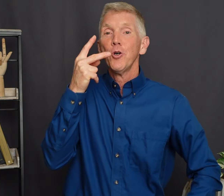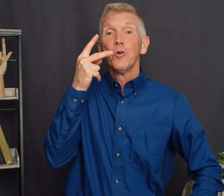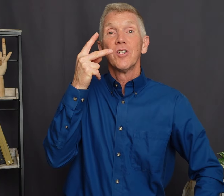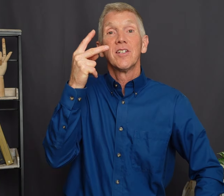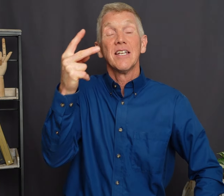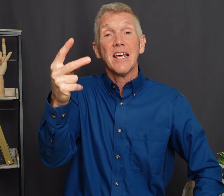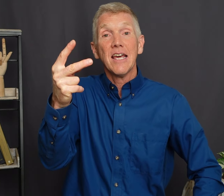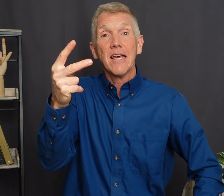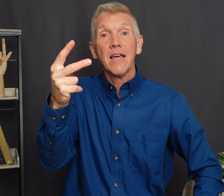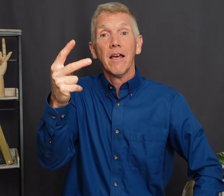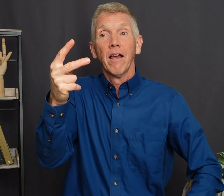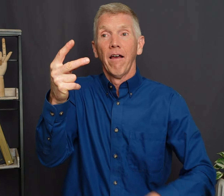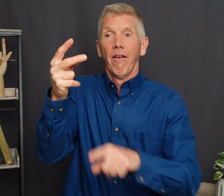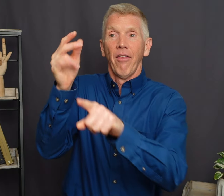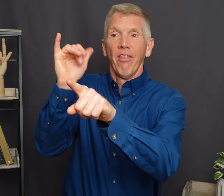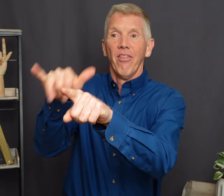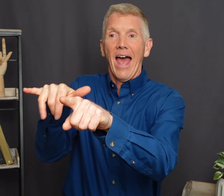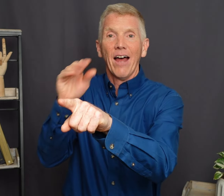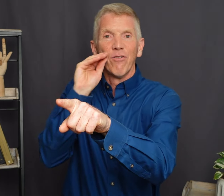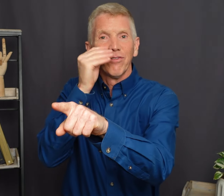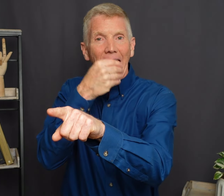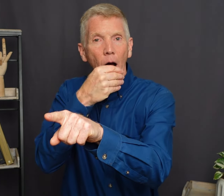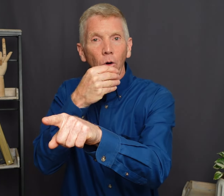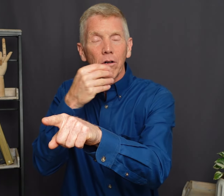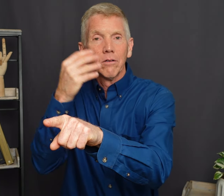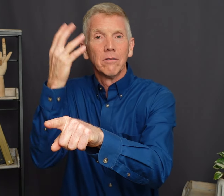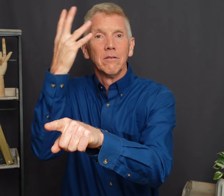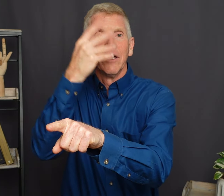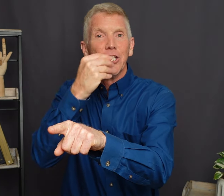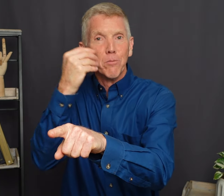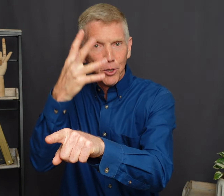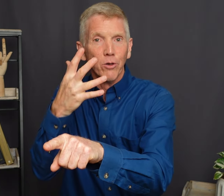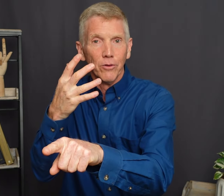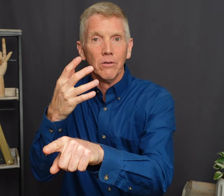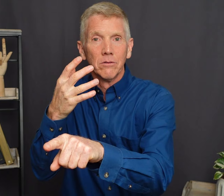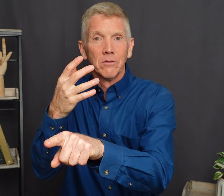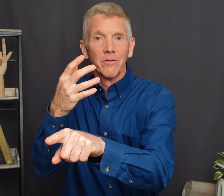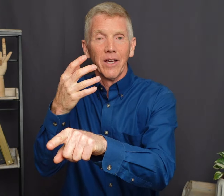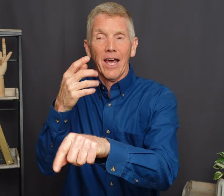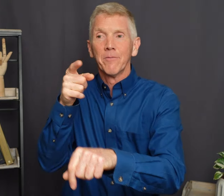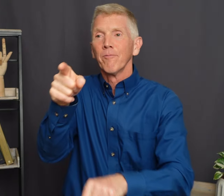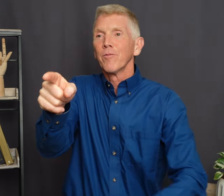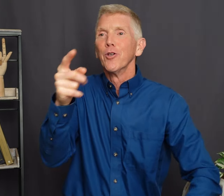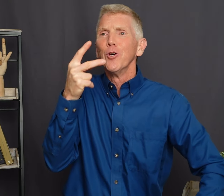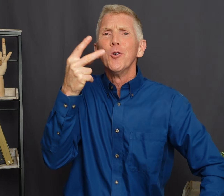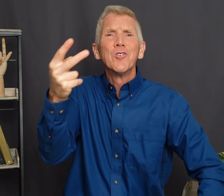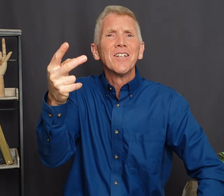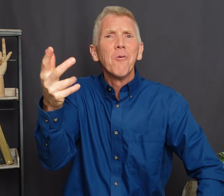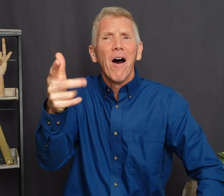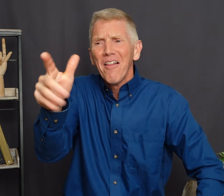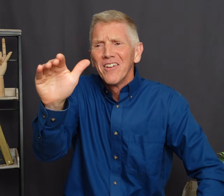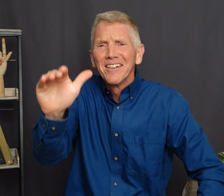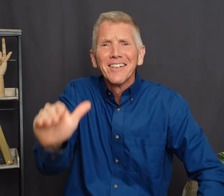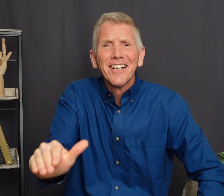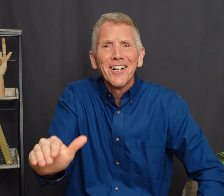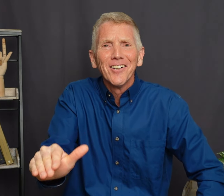see That flower Is beautiful Okay You see what? The little